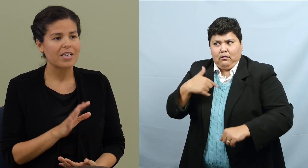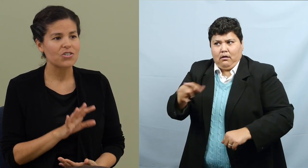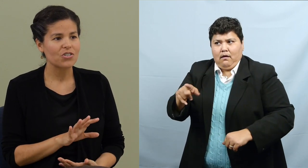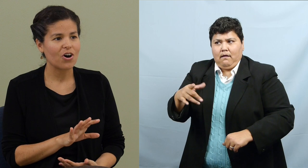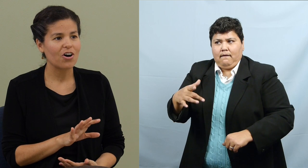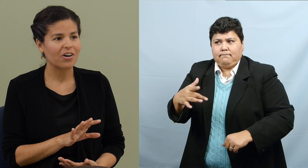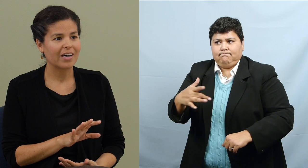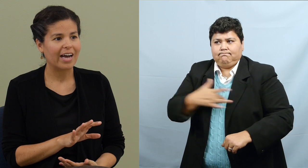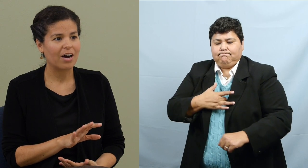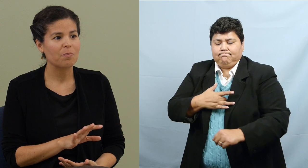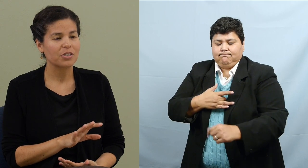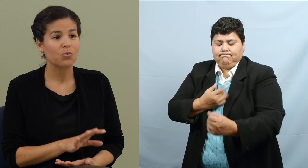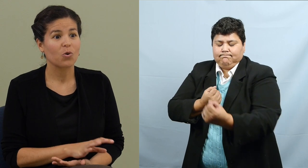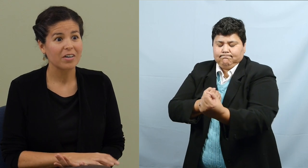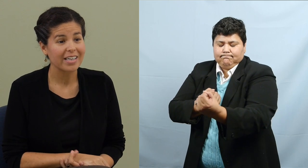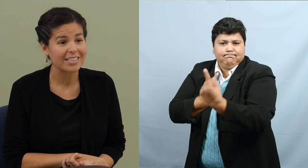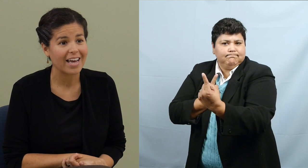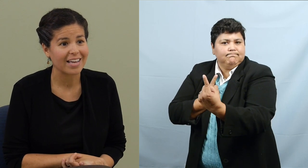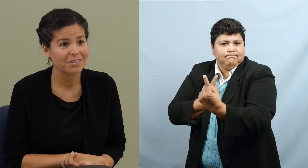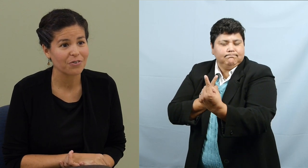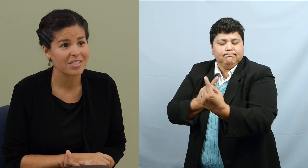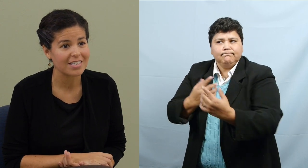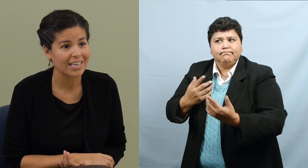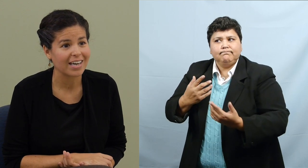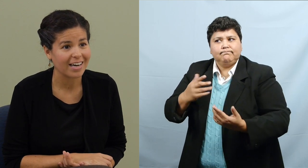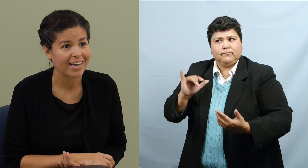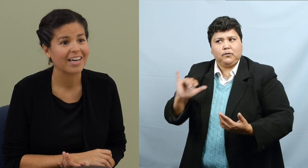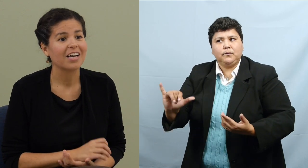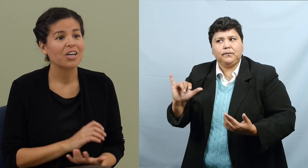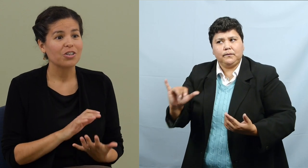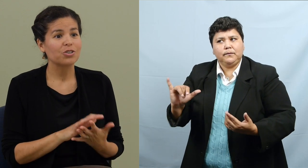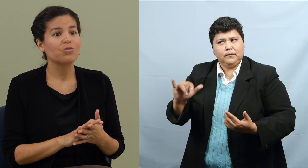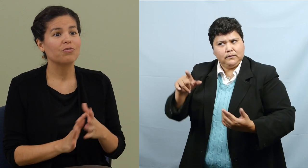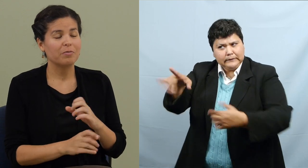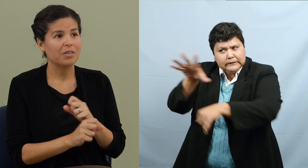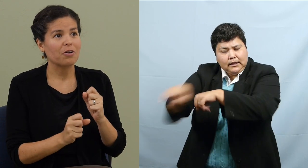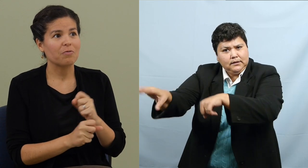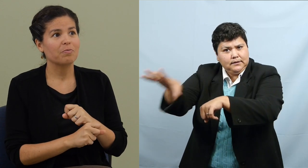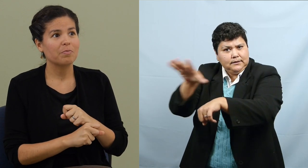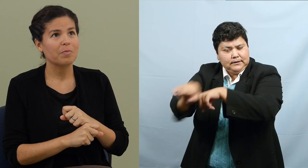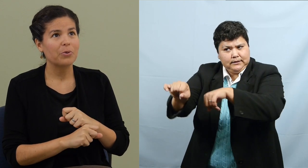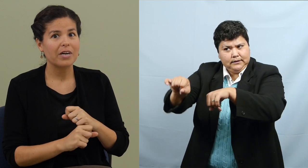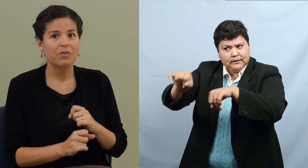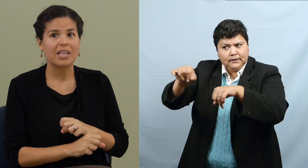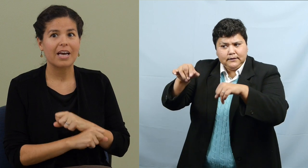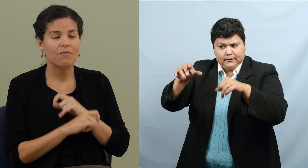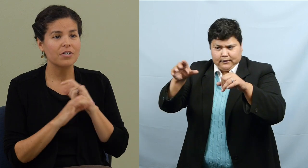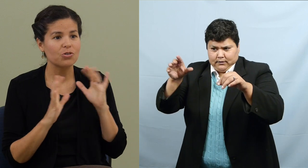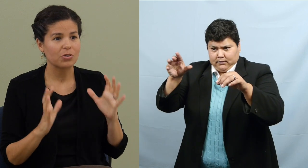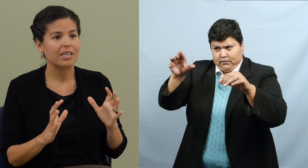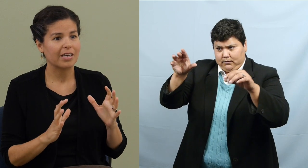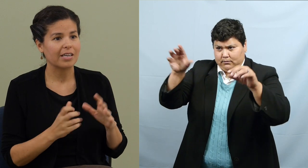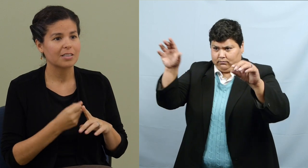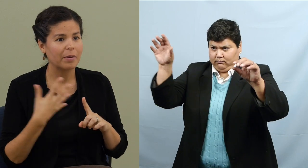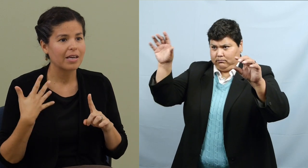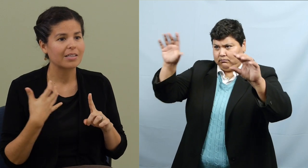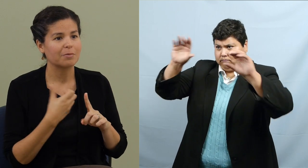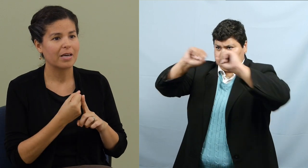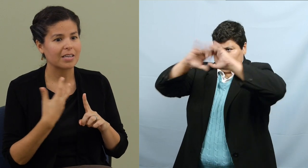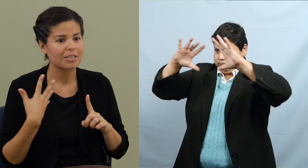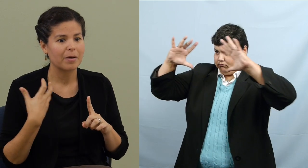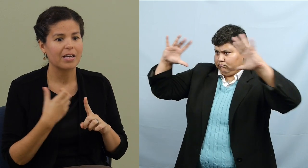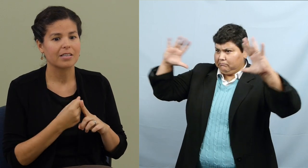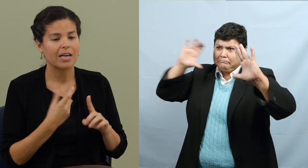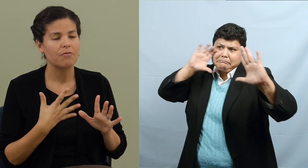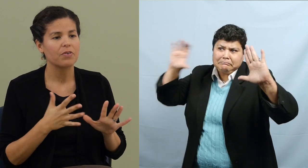But when I saw how much work it takes for the CDI to put everything out visually and expand,